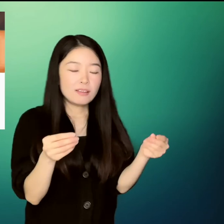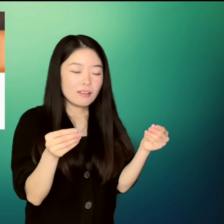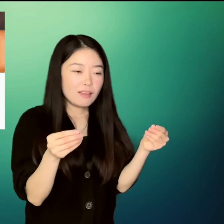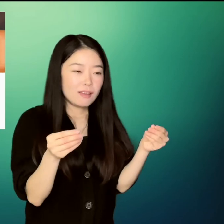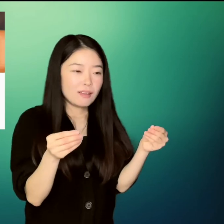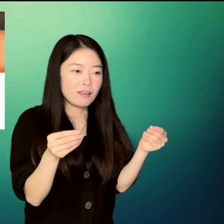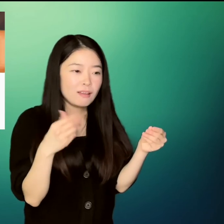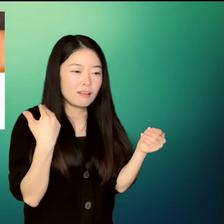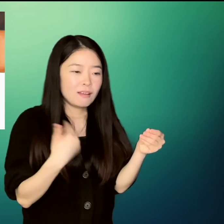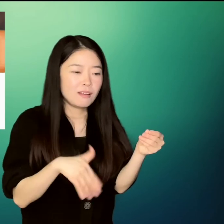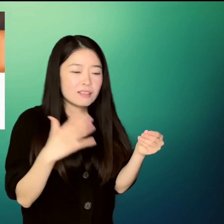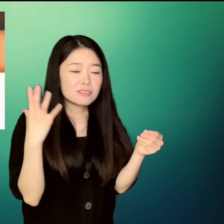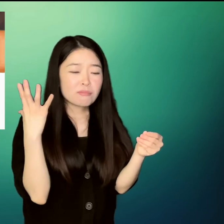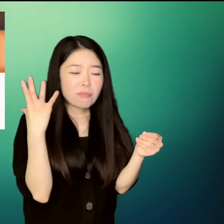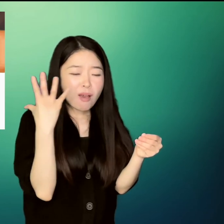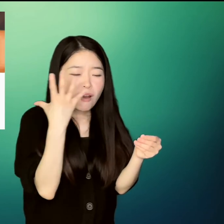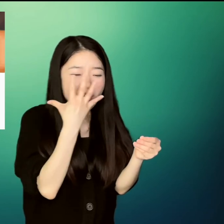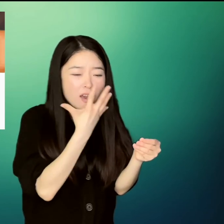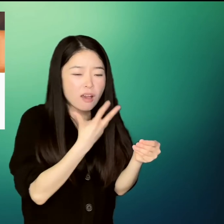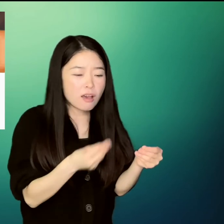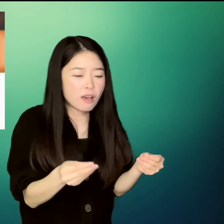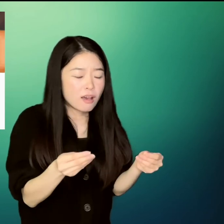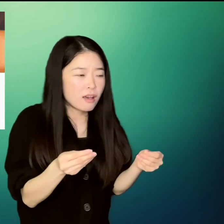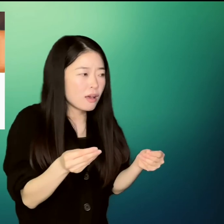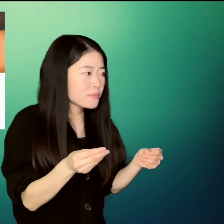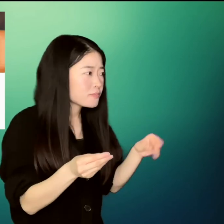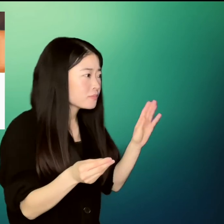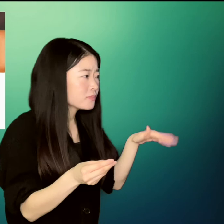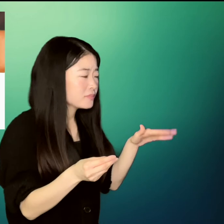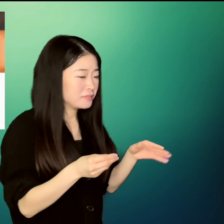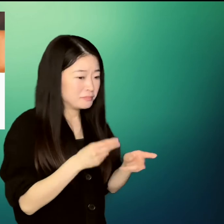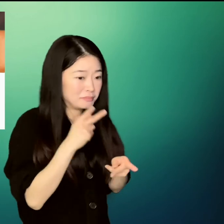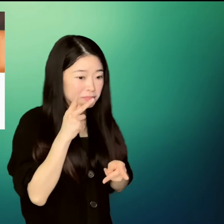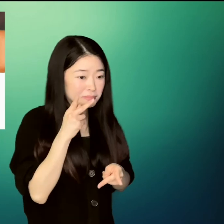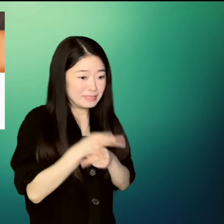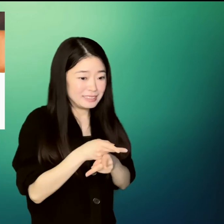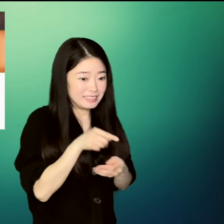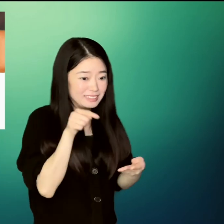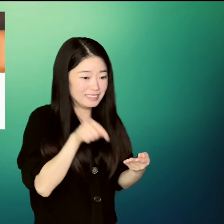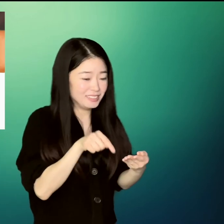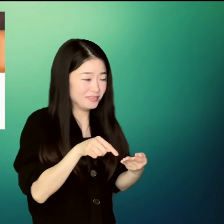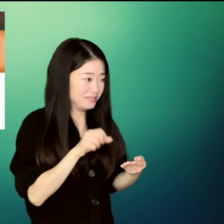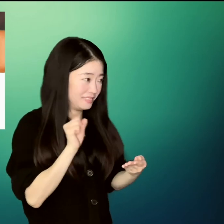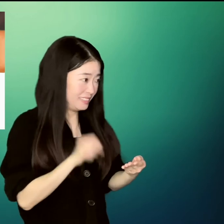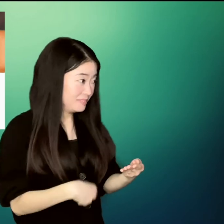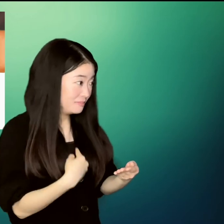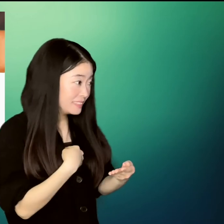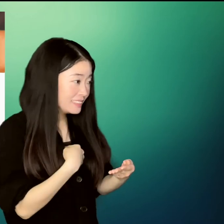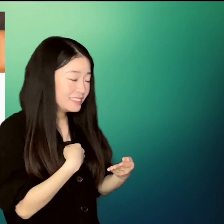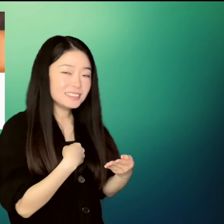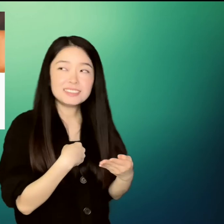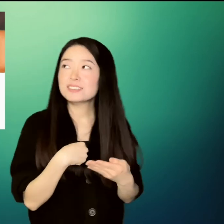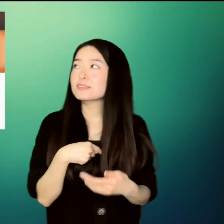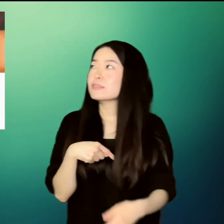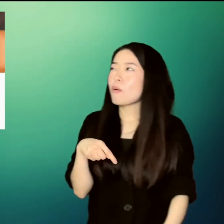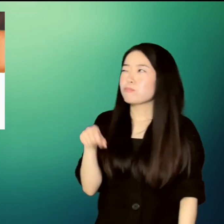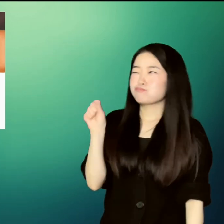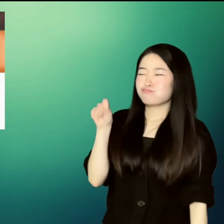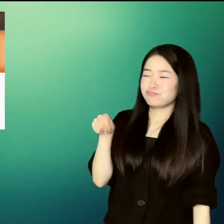Wow, that's beautiful, Joey said. Can I keep the paper? Sure, Un He